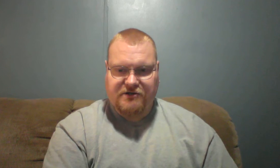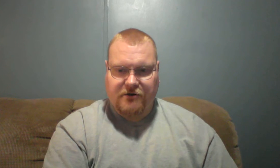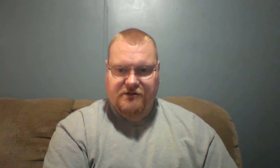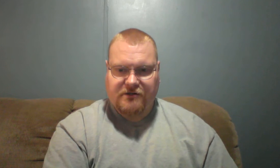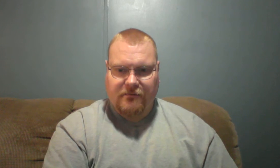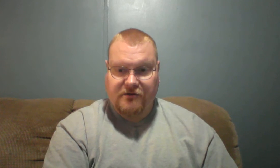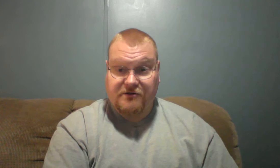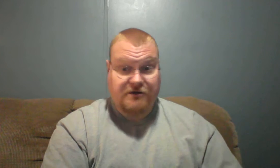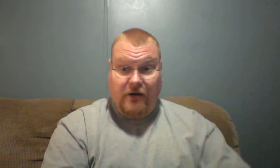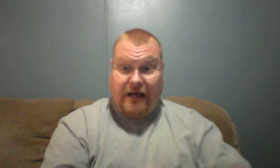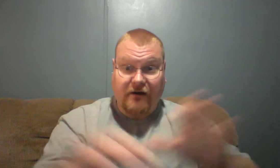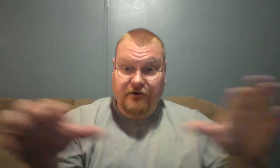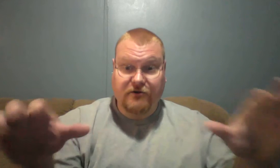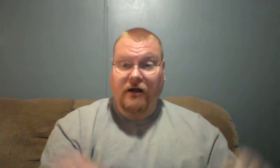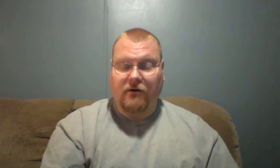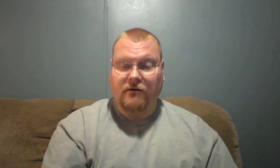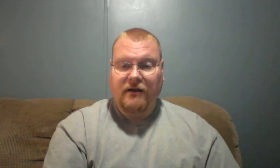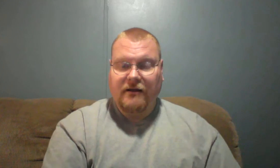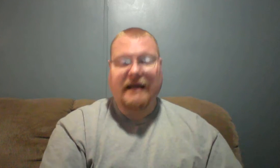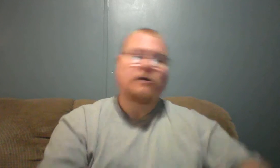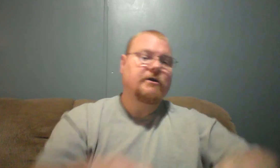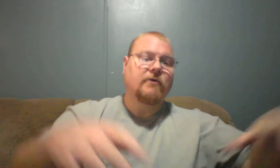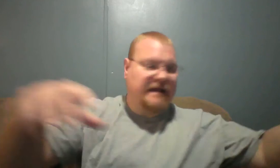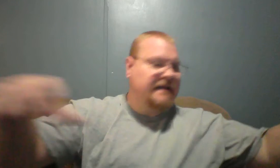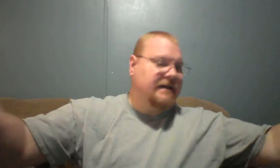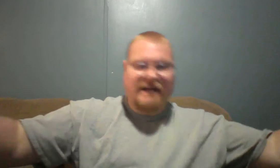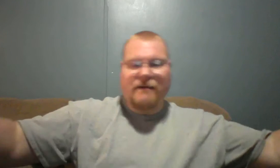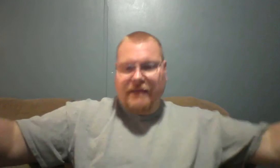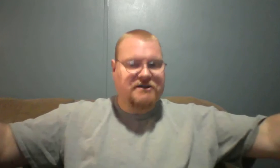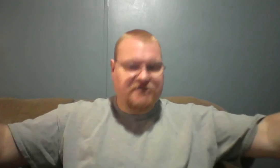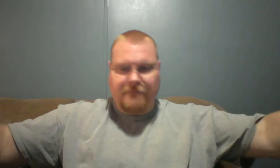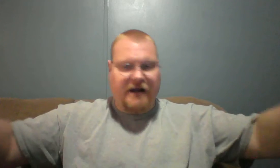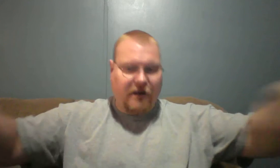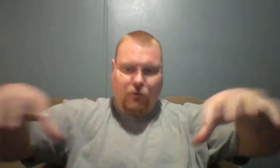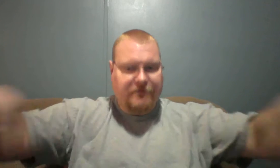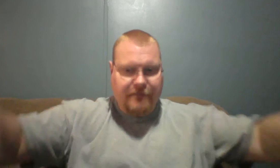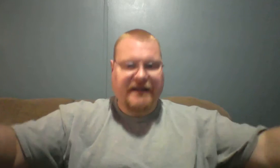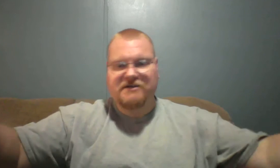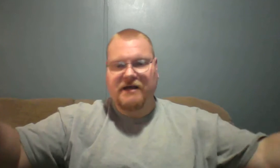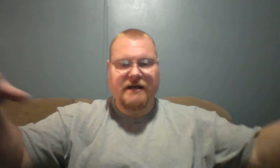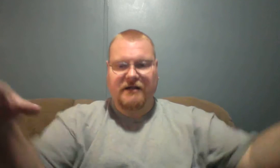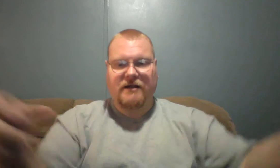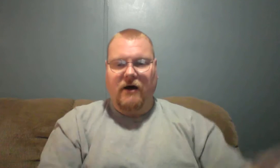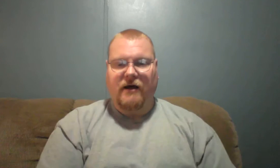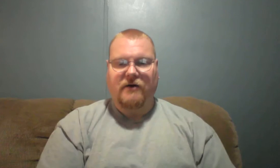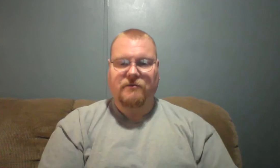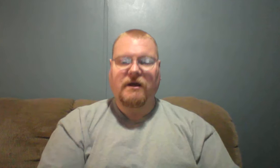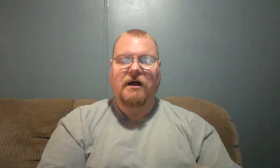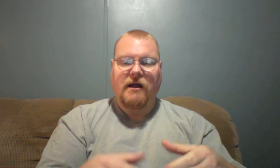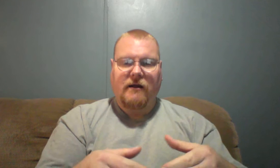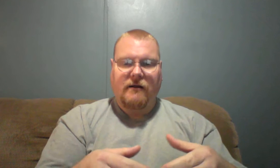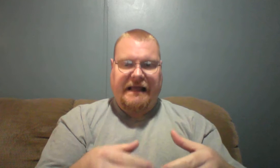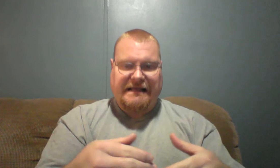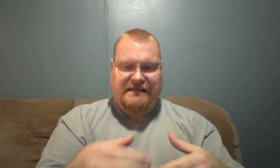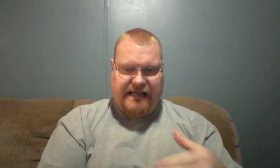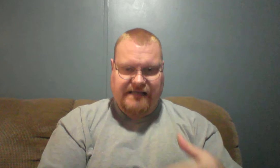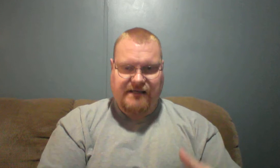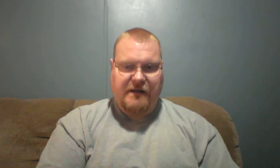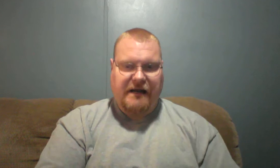churches. Most churches don't have an altar at all. Now I know you don't need a bench up there. Wouldn't bench, didn't call an altar, but it says something. It